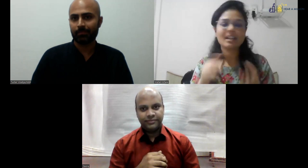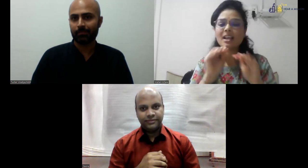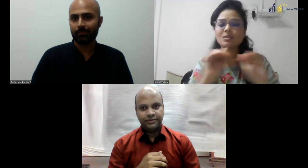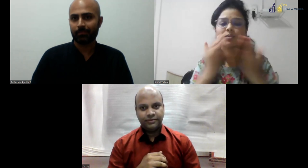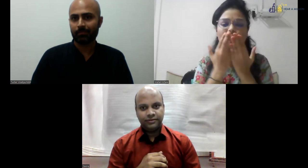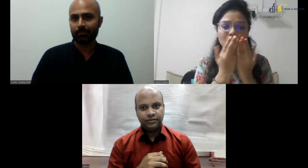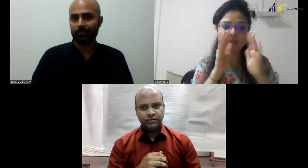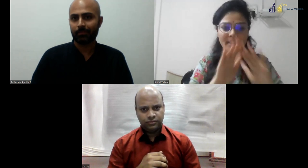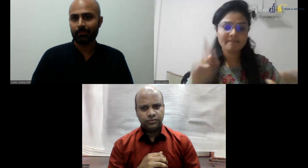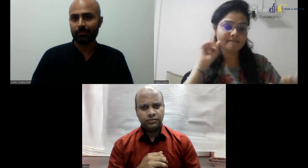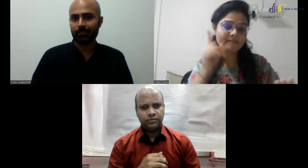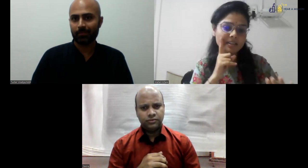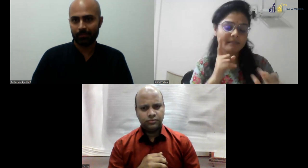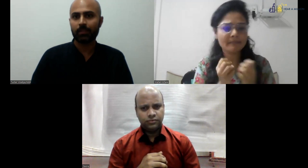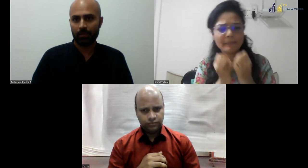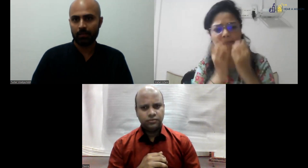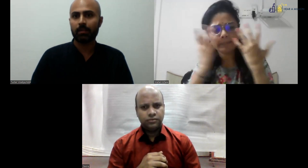have doubt, I would like to ask you.